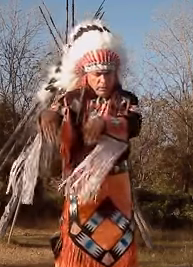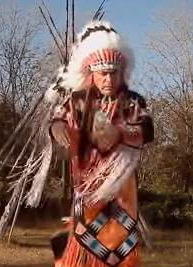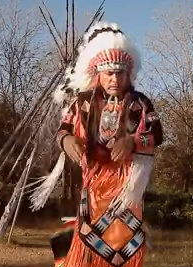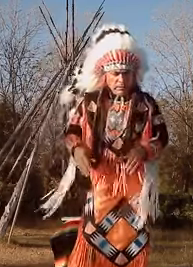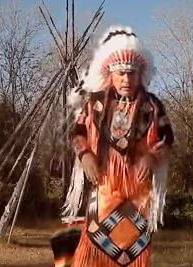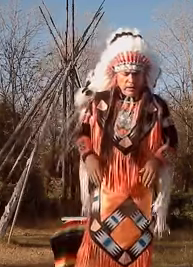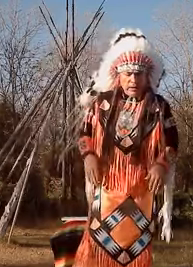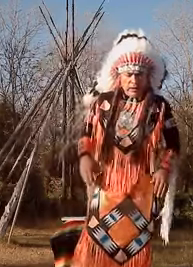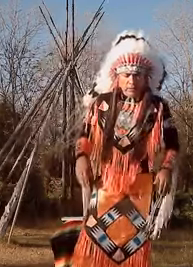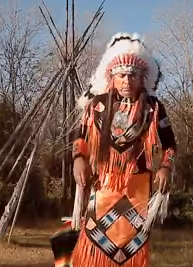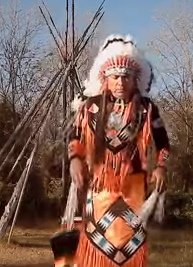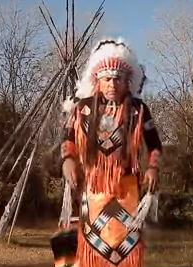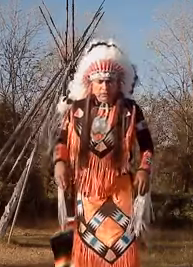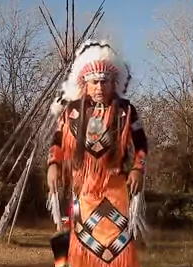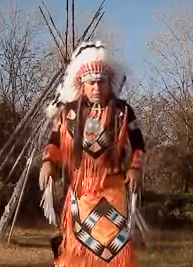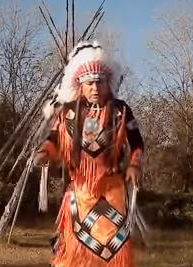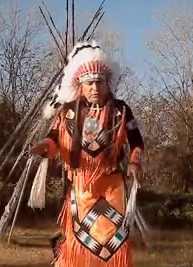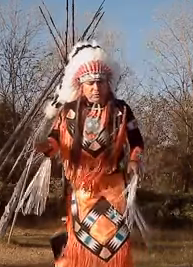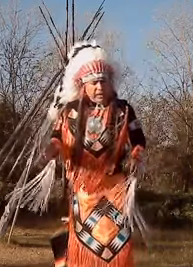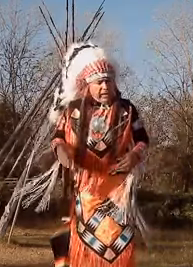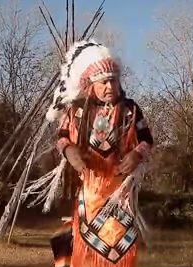um if something was bad